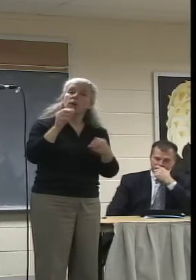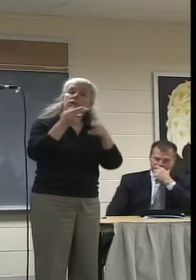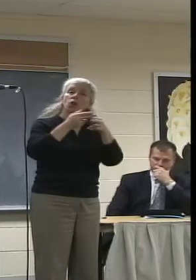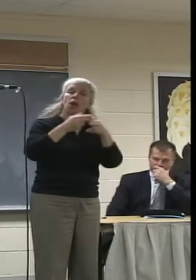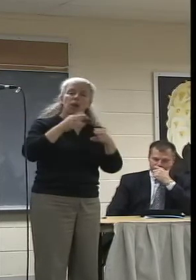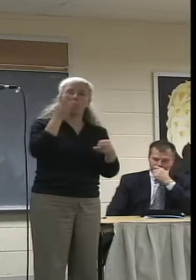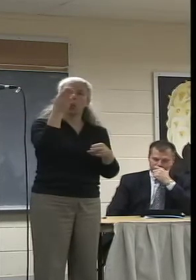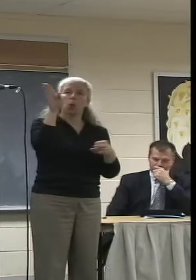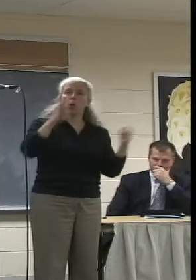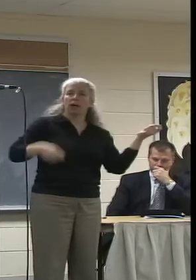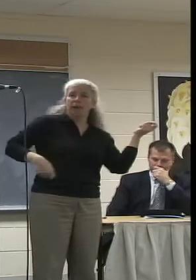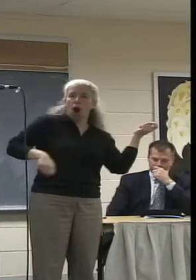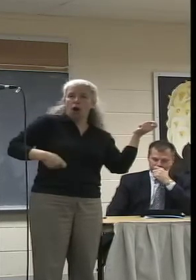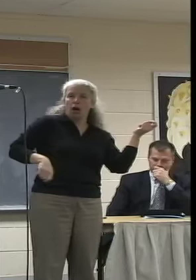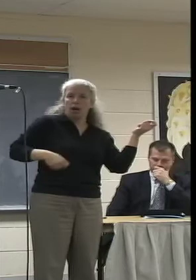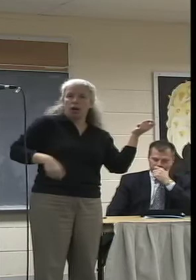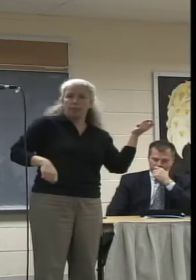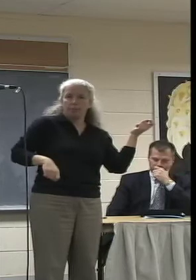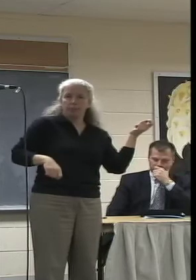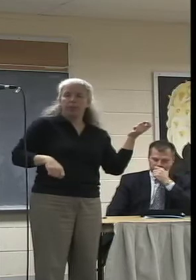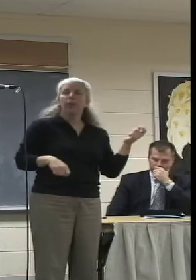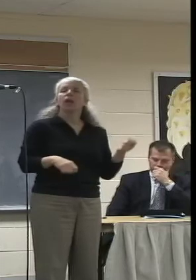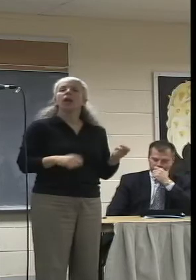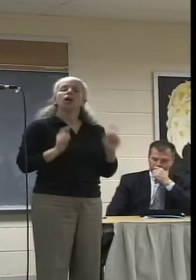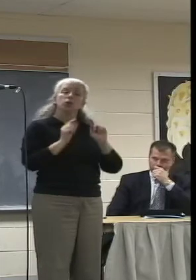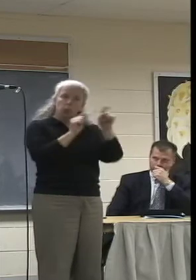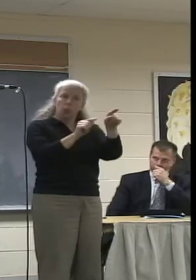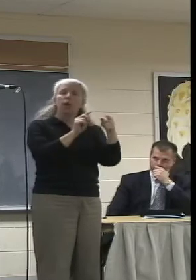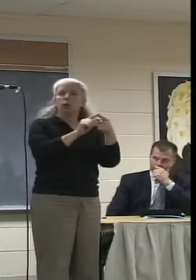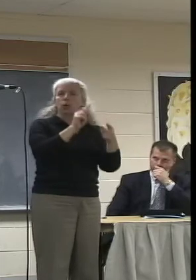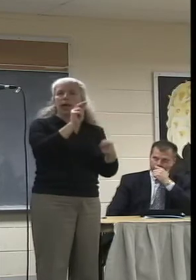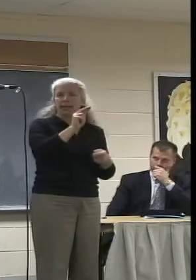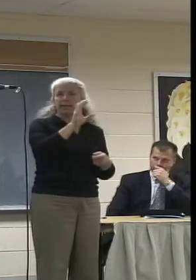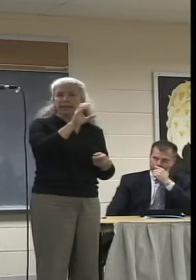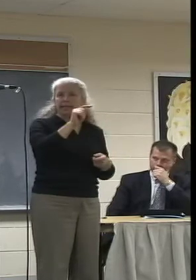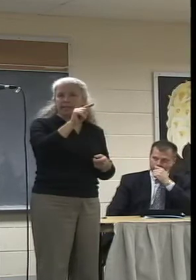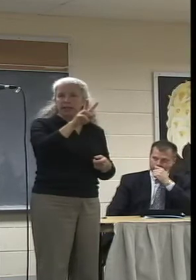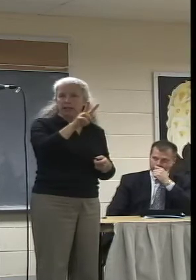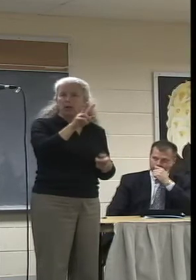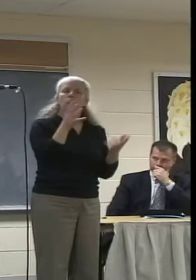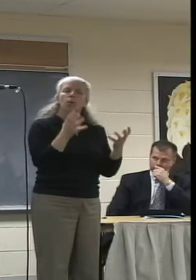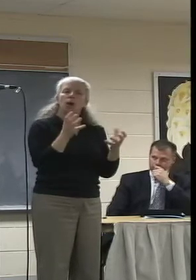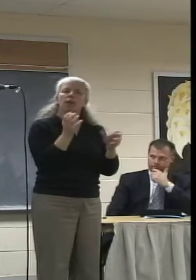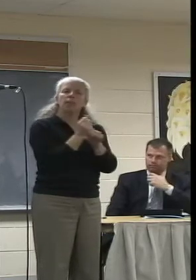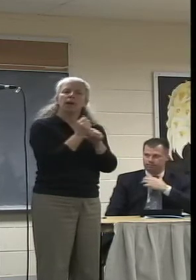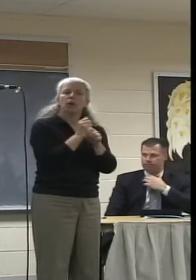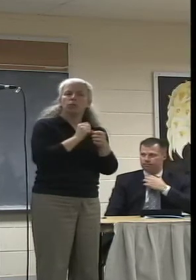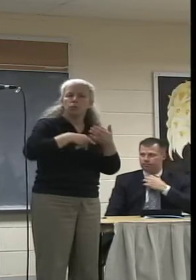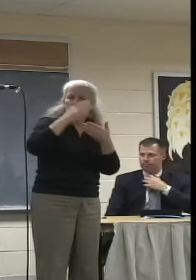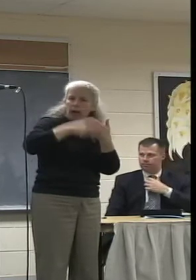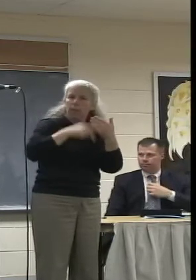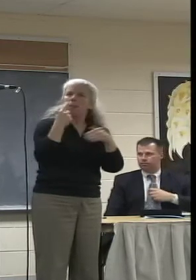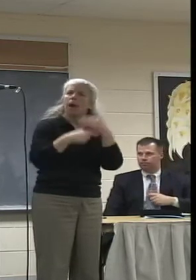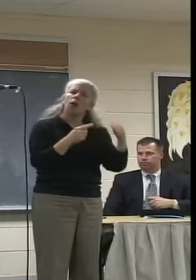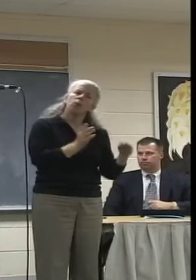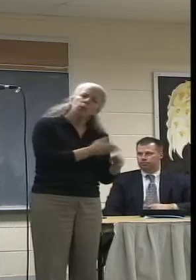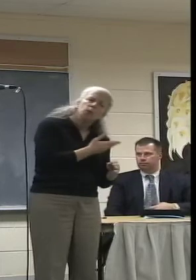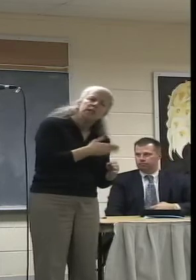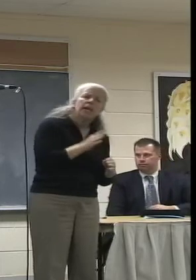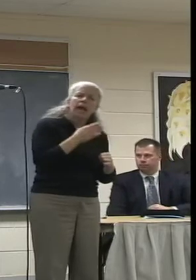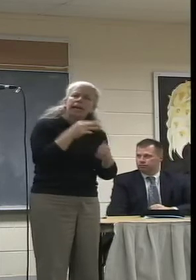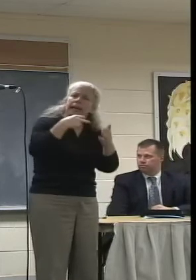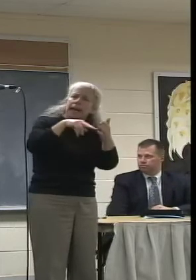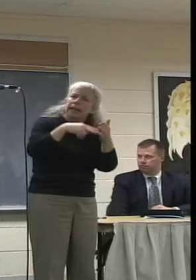came to NCTV to produce programs highlighting musicians and dancers